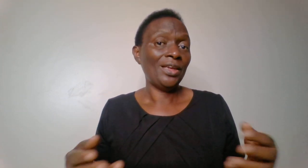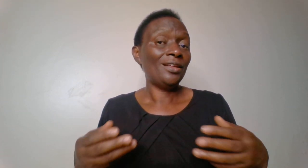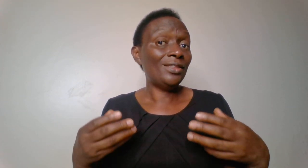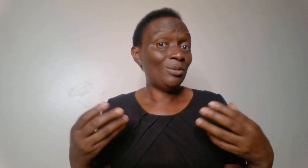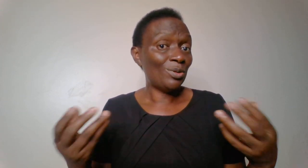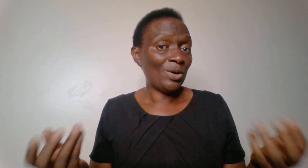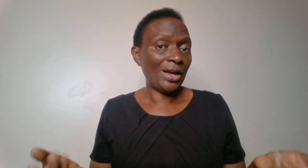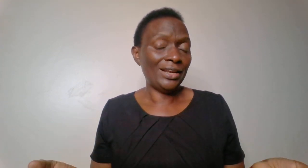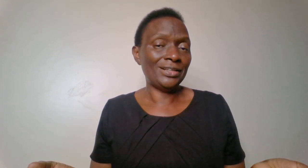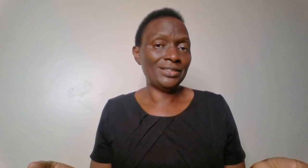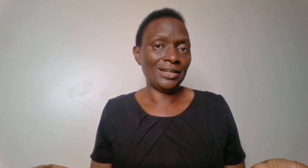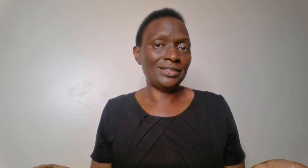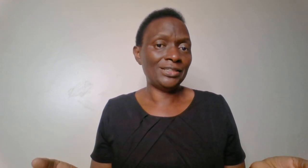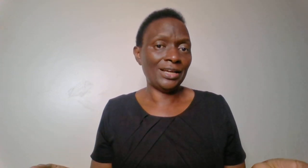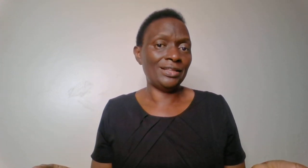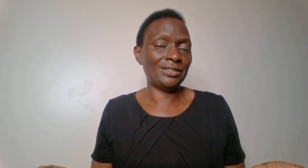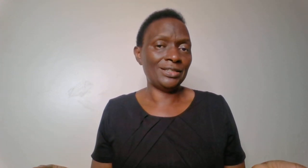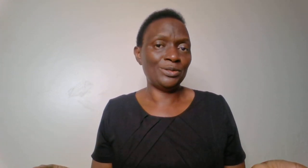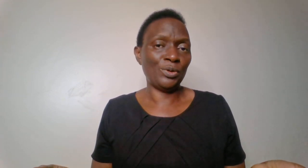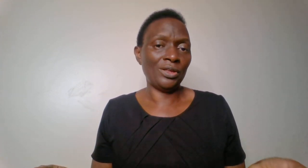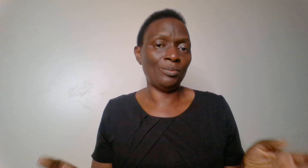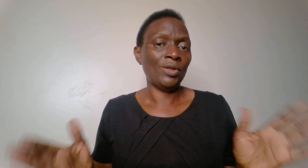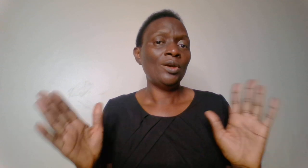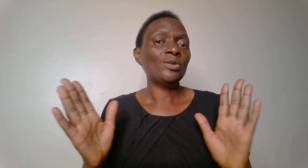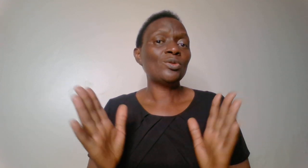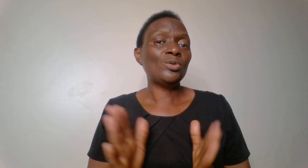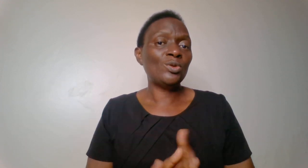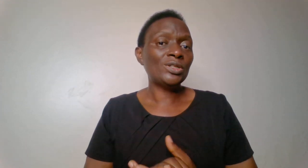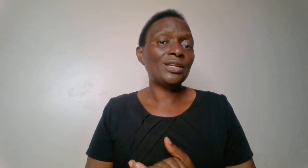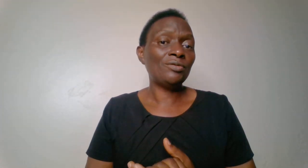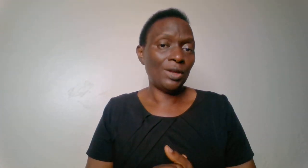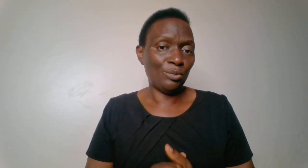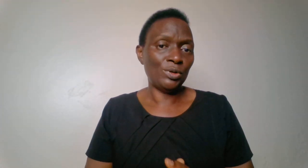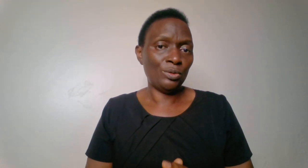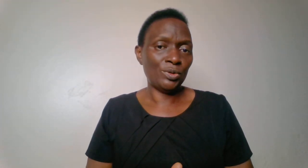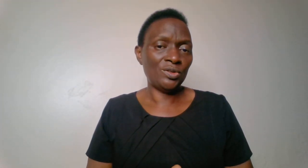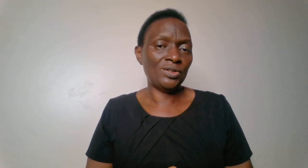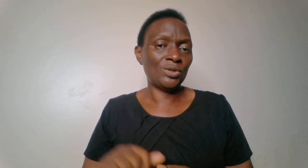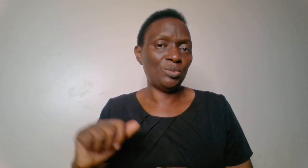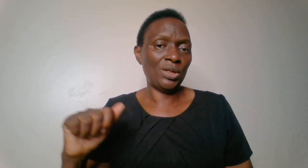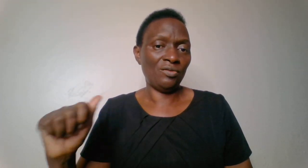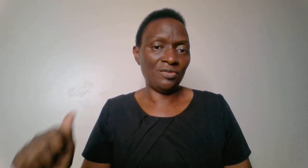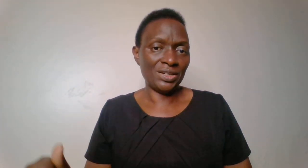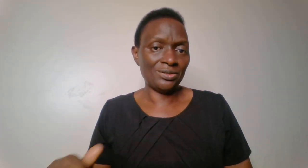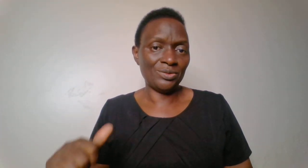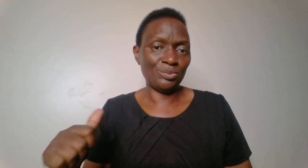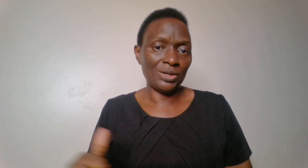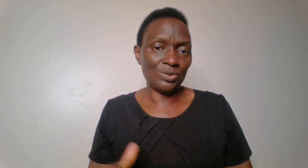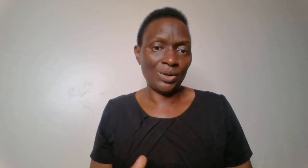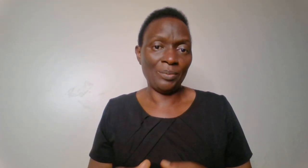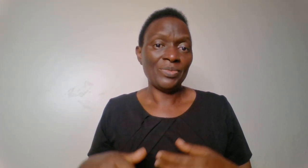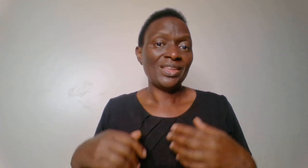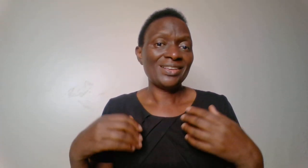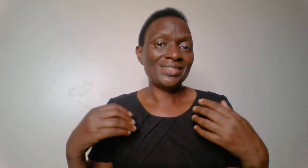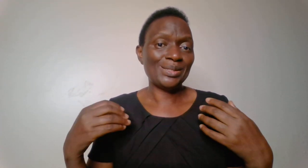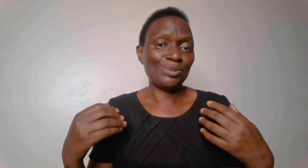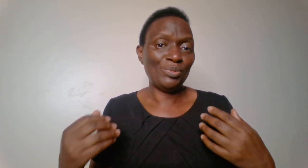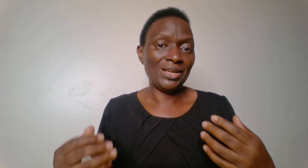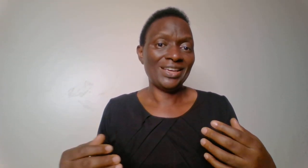they will go ahead and share these things with him. So don't give anybody the opportunity to be the first to speak to him. Speak